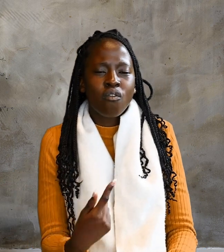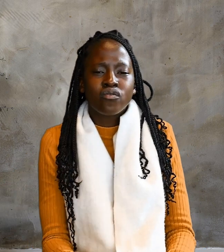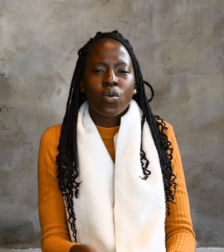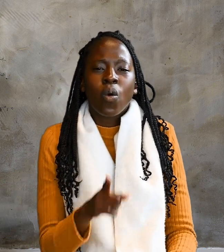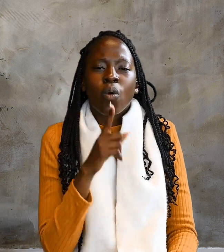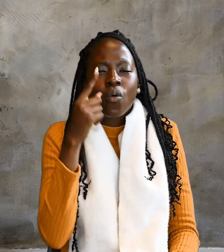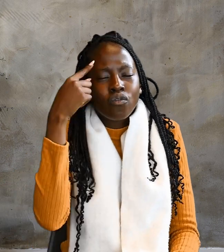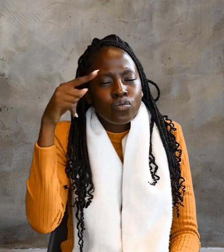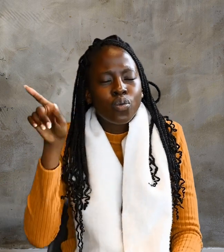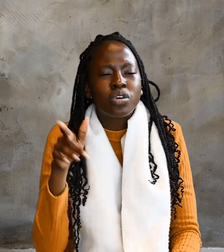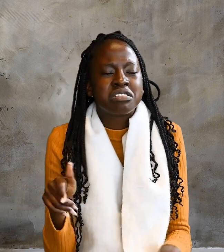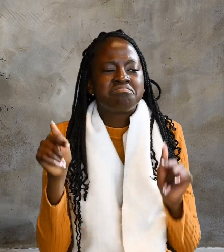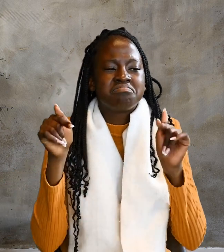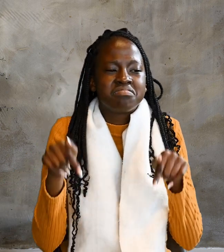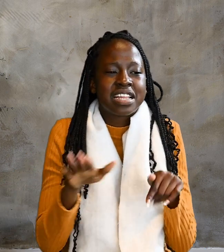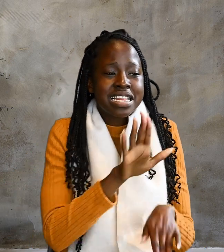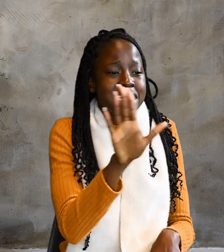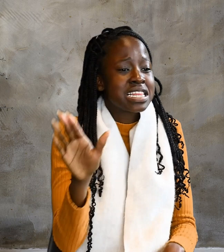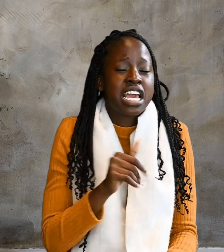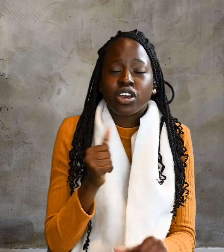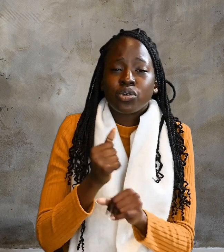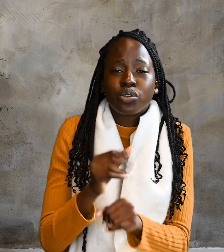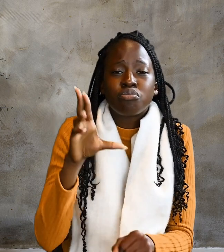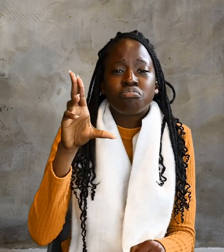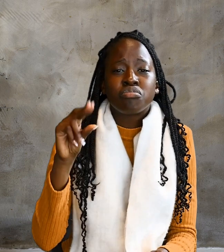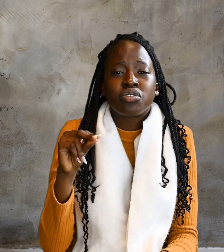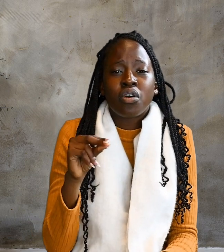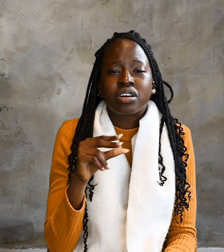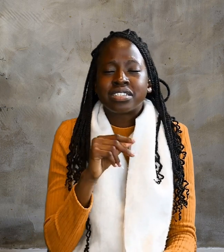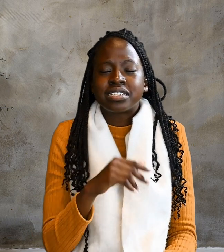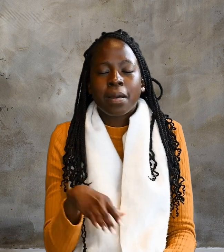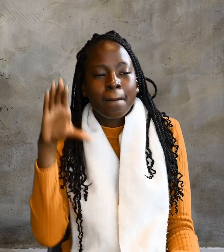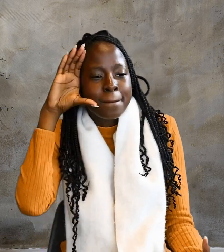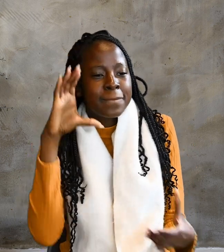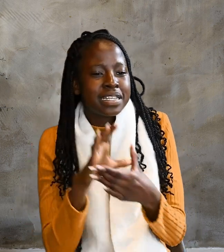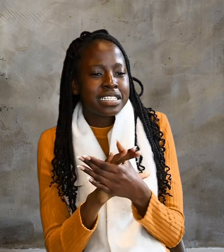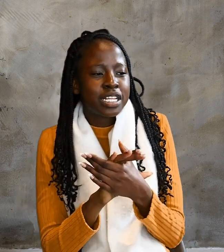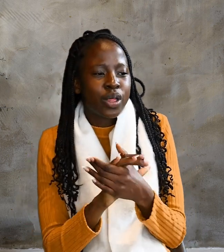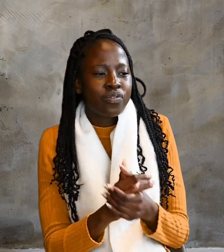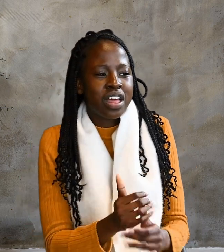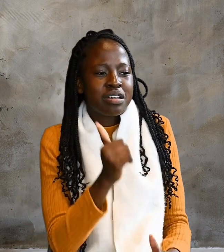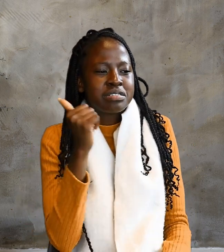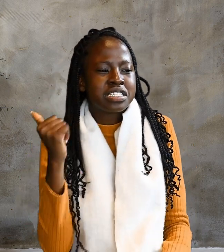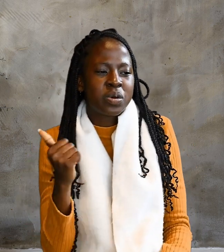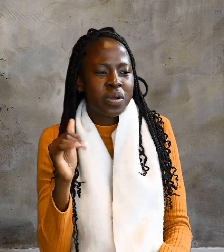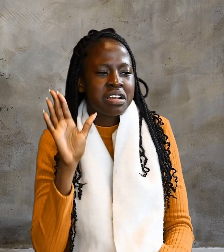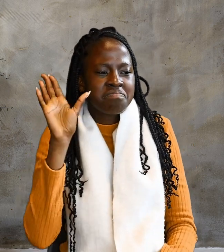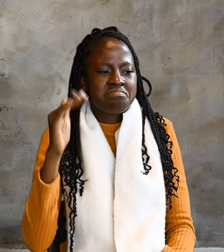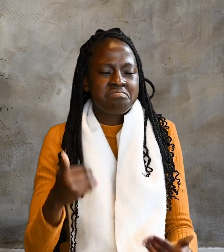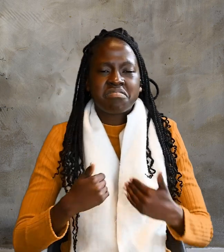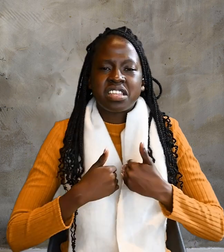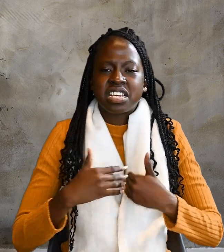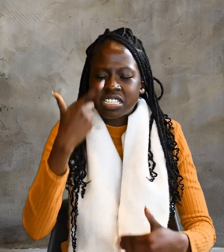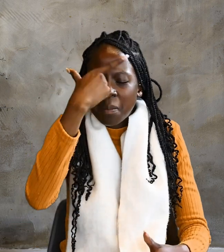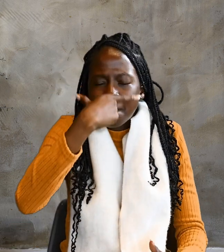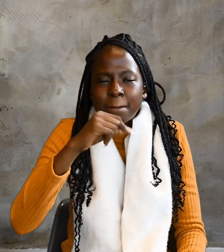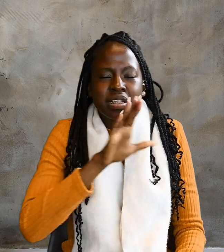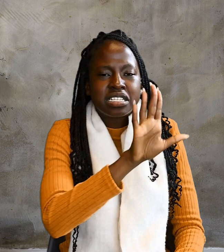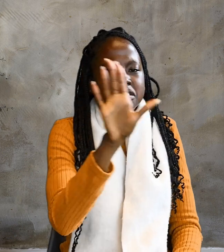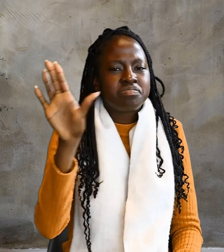they could not believe, because as Isaiah says elsewhere, He has blinded their eyes and hardened their